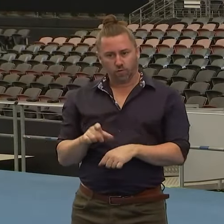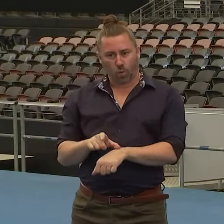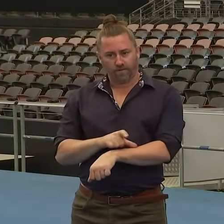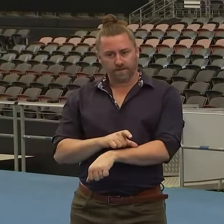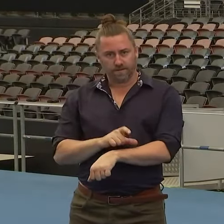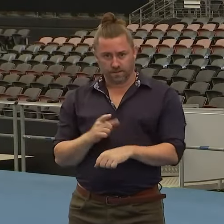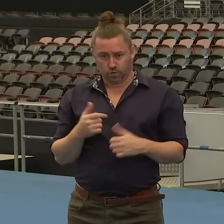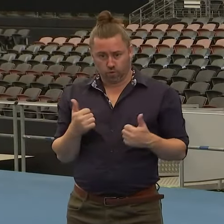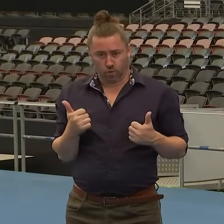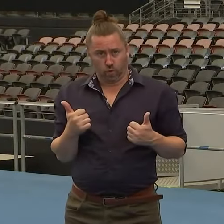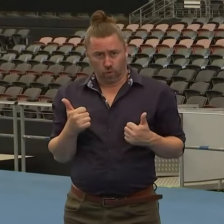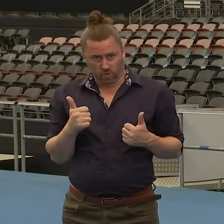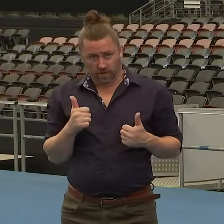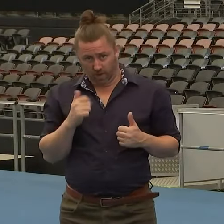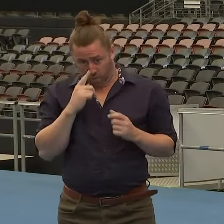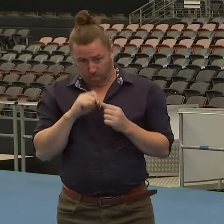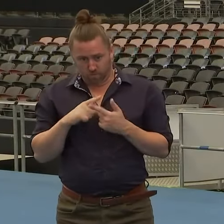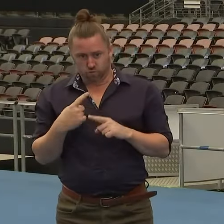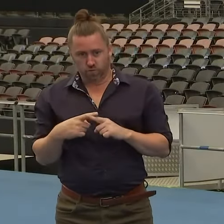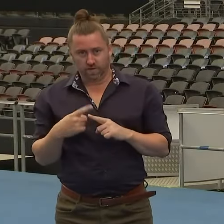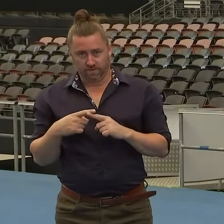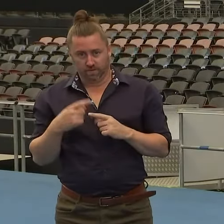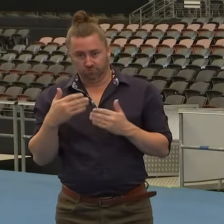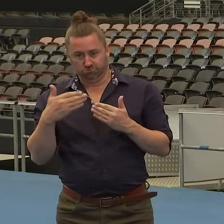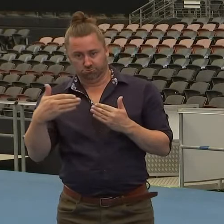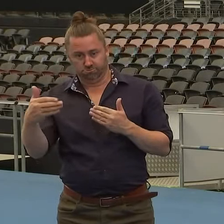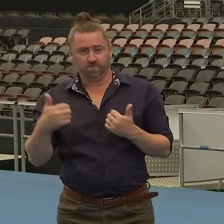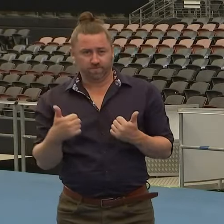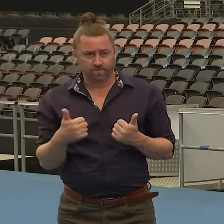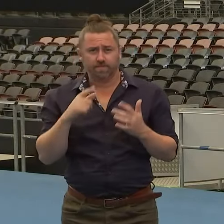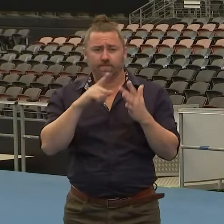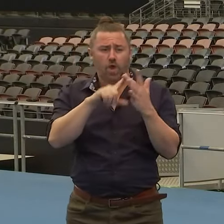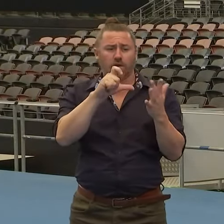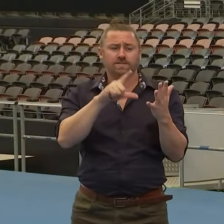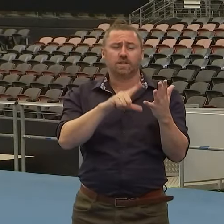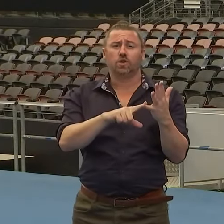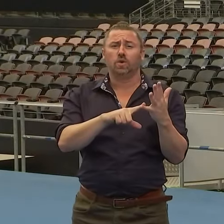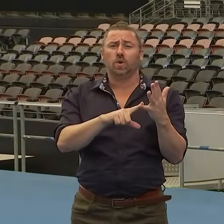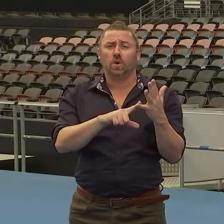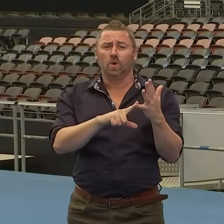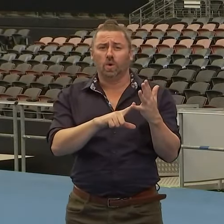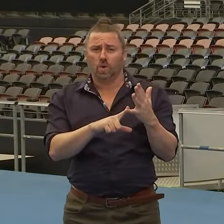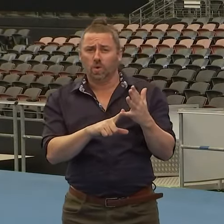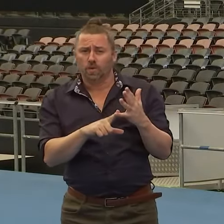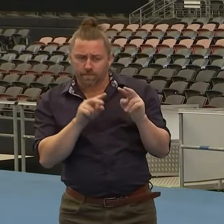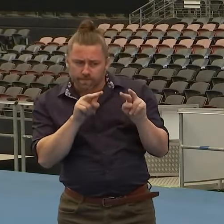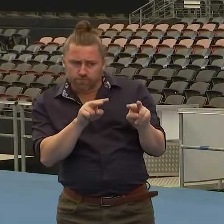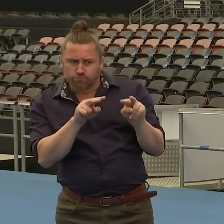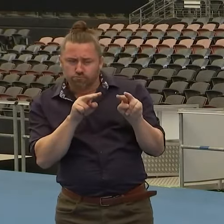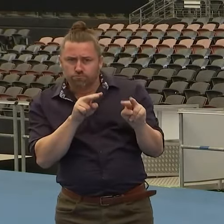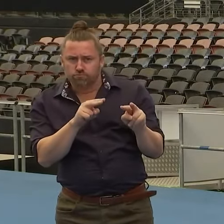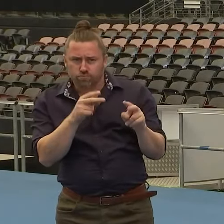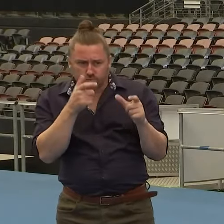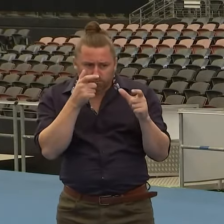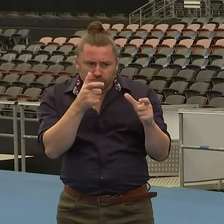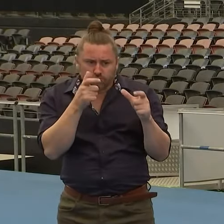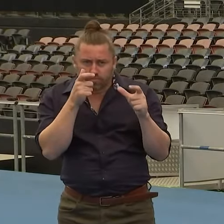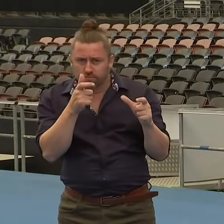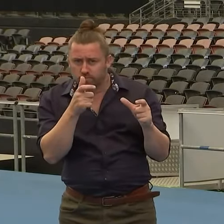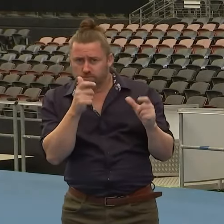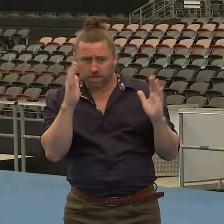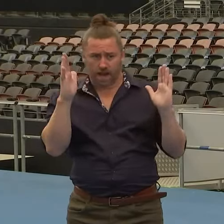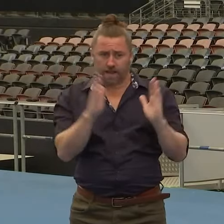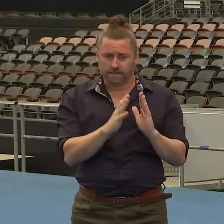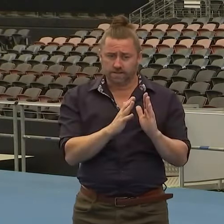phenomenon that we're observing. Similarly, the intensive care admissions have declined in the last 24